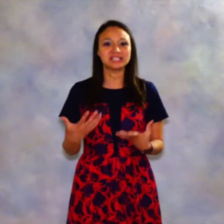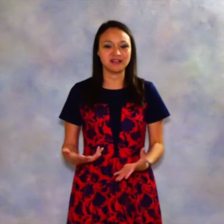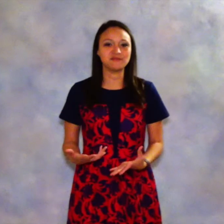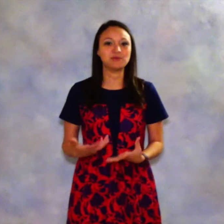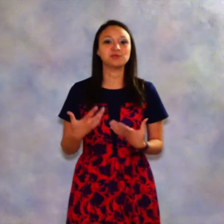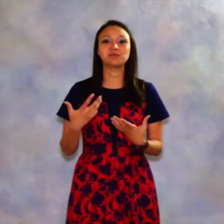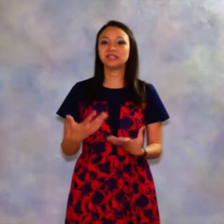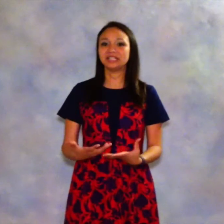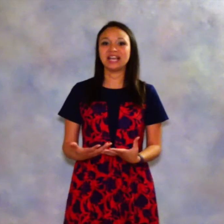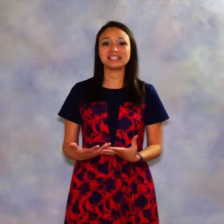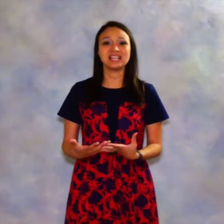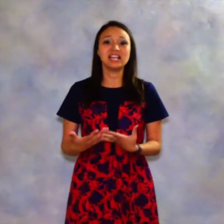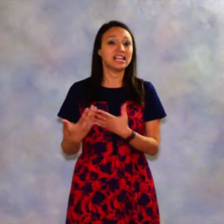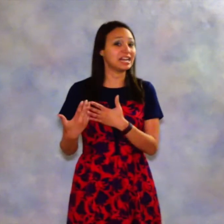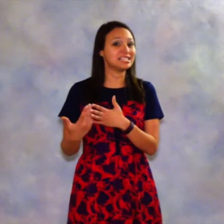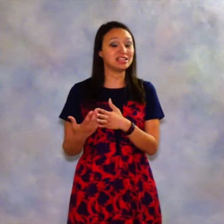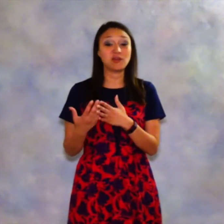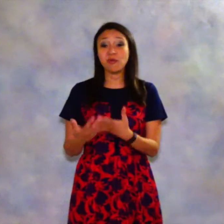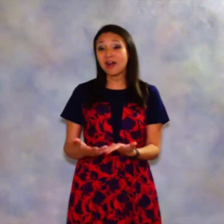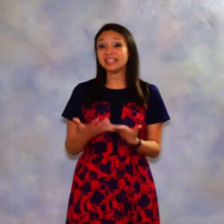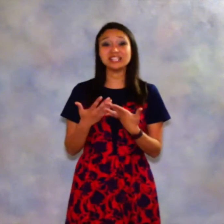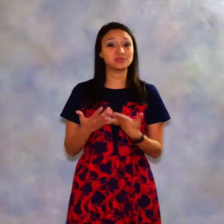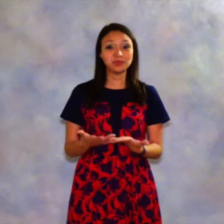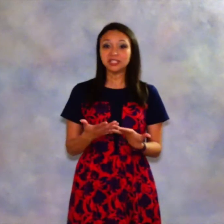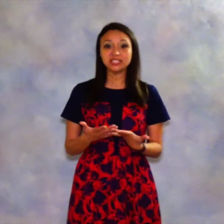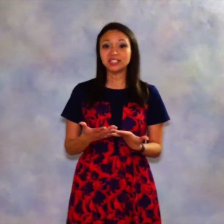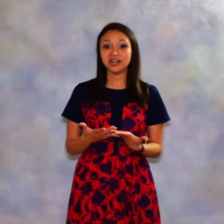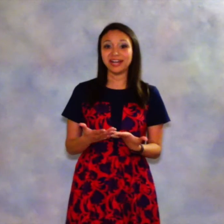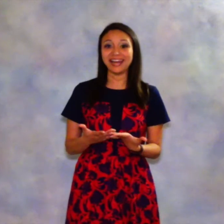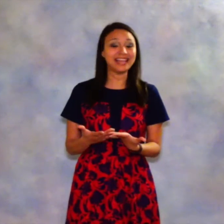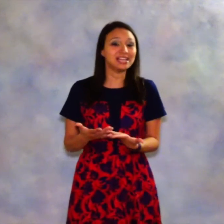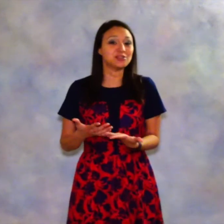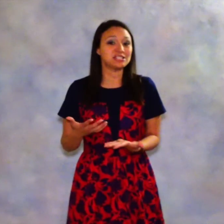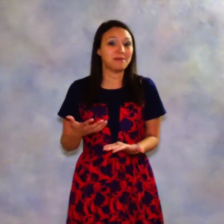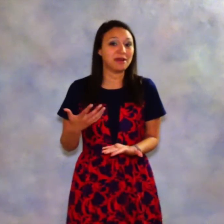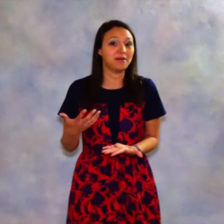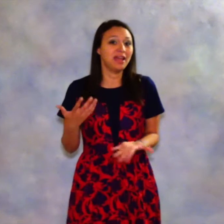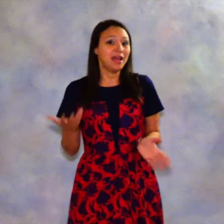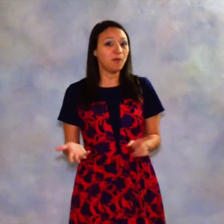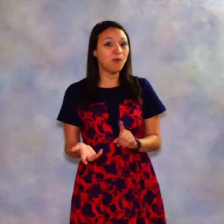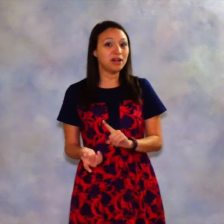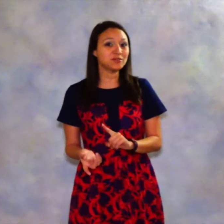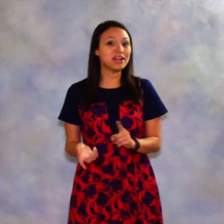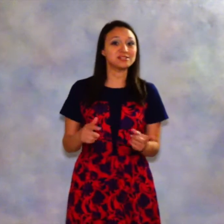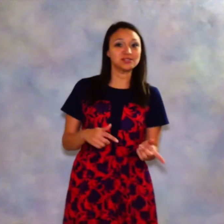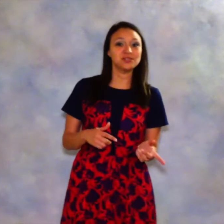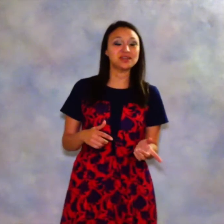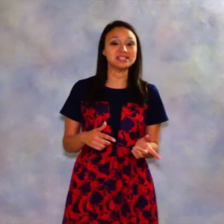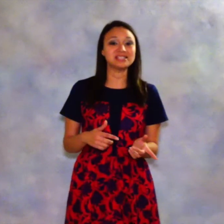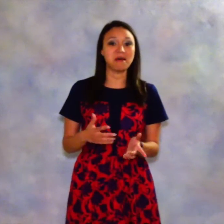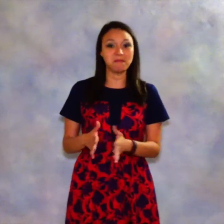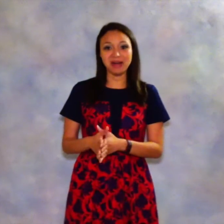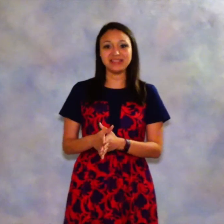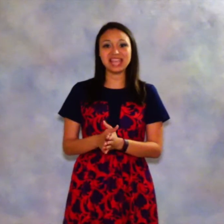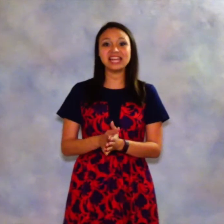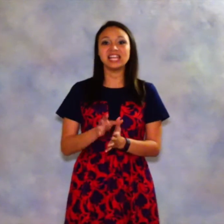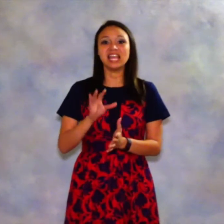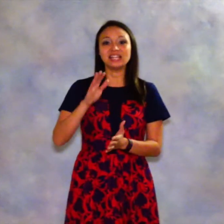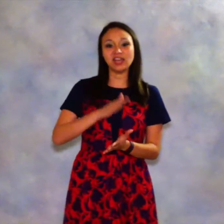comfortable, really nice. Like I said, the quality is really good and I get a dress about one dress or two dresses a month and they